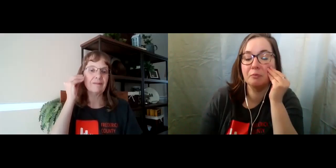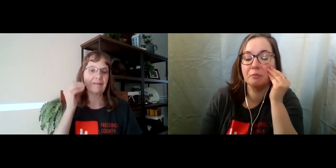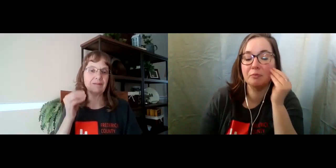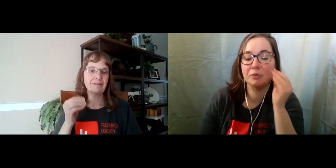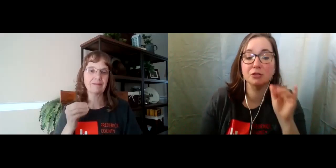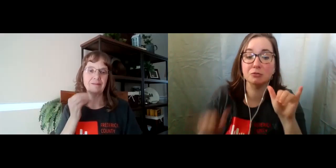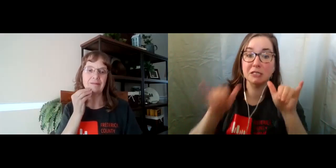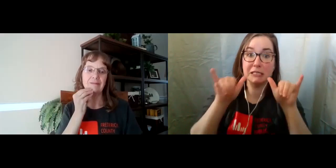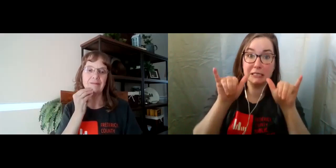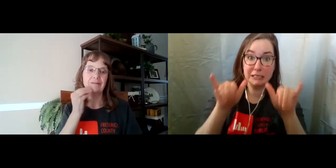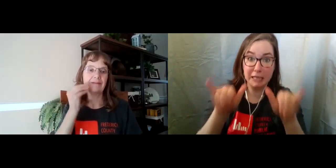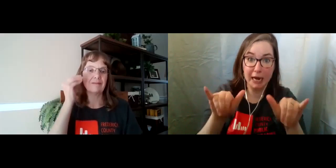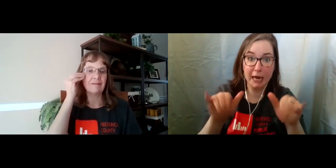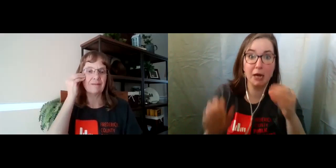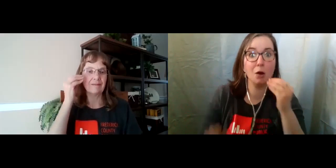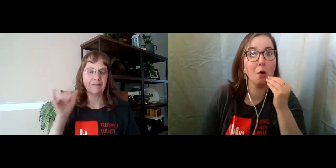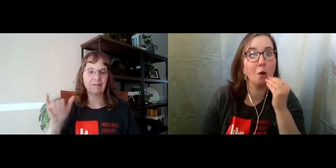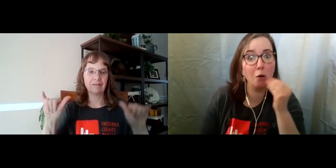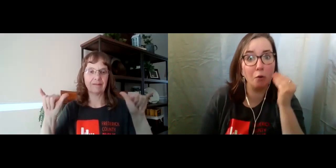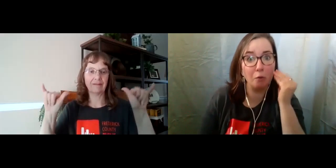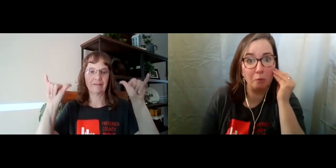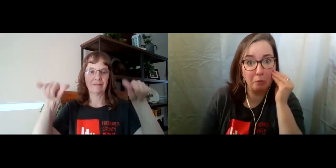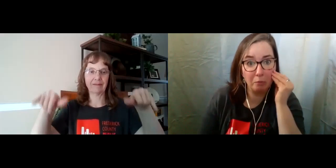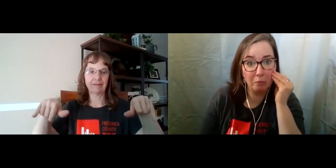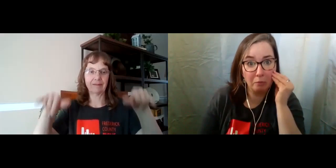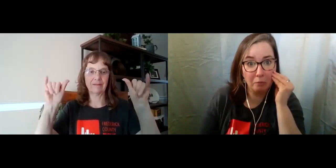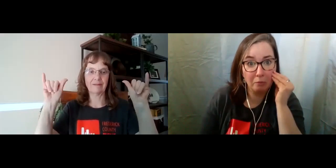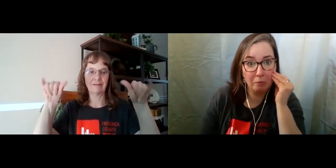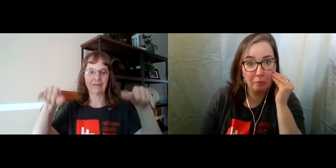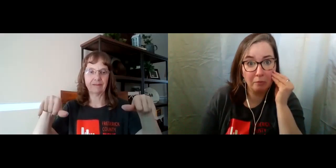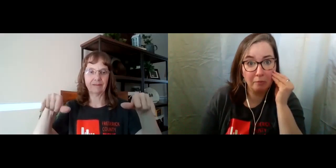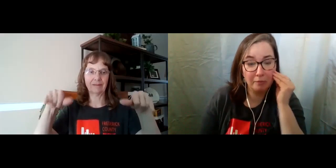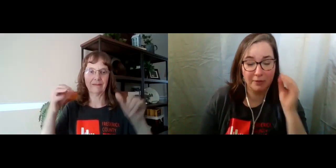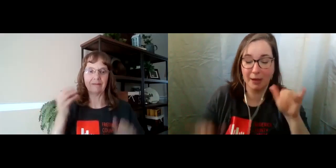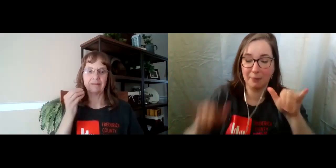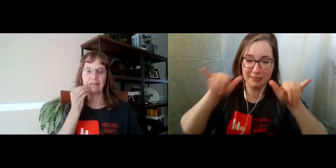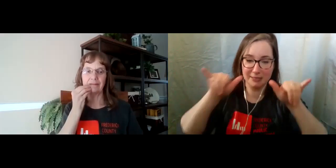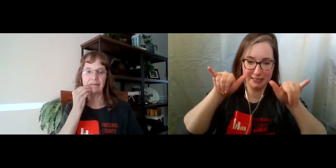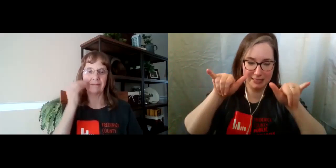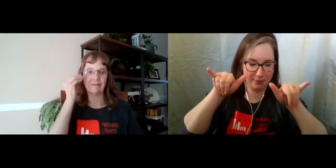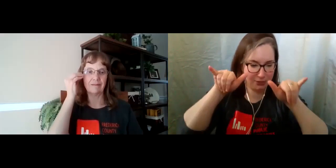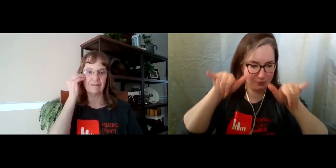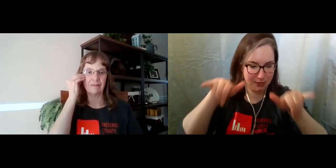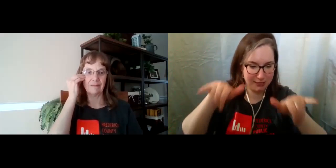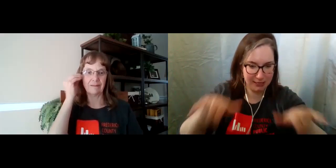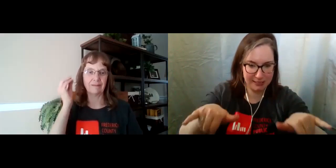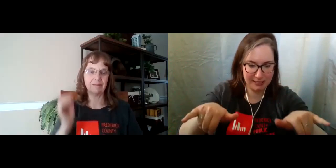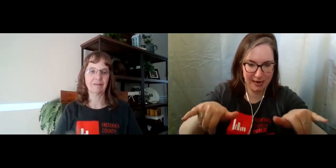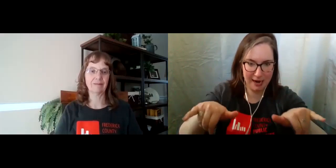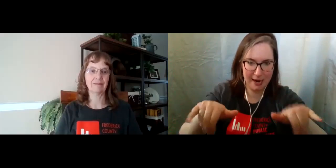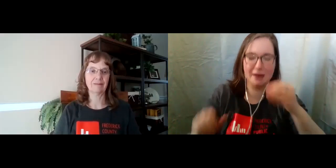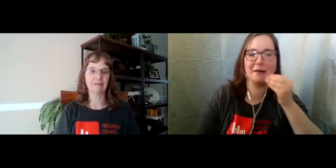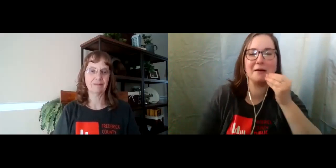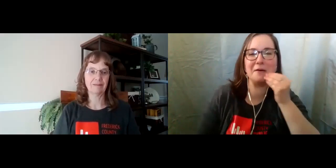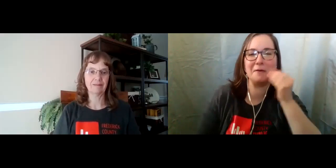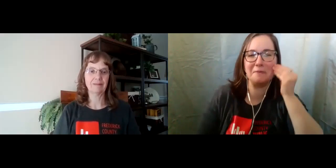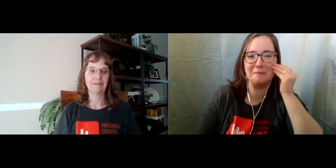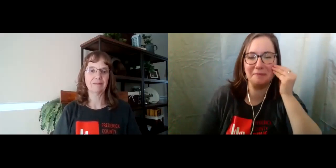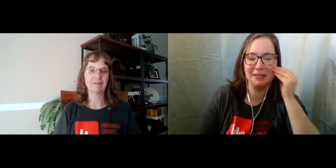So stay home. Yep. Yep. Just bring it down. Stay home. That's